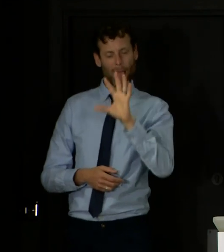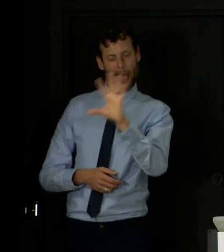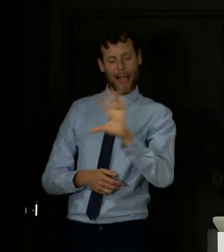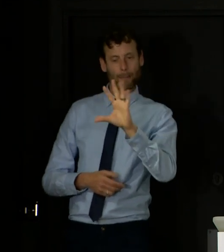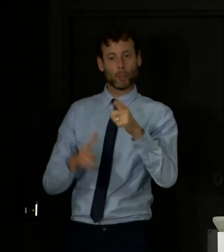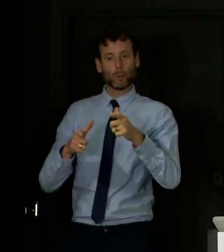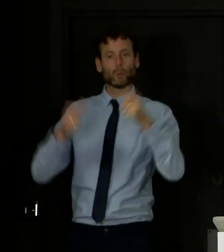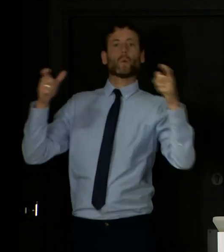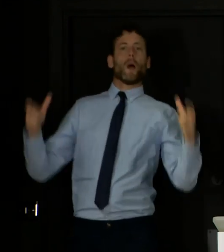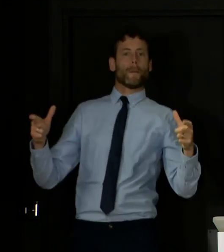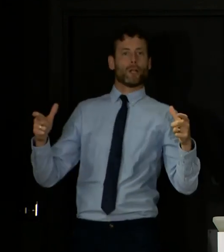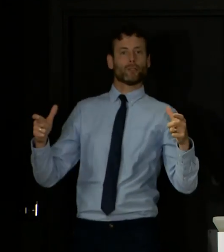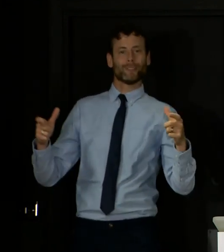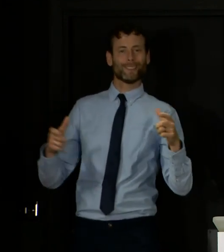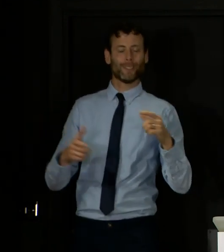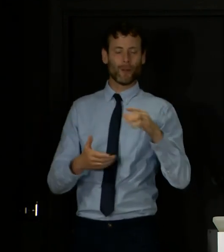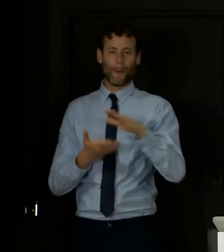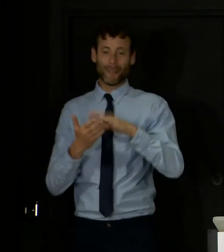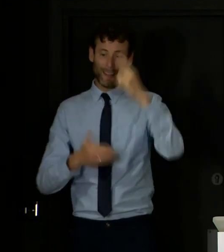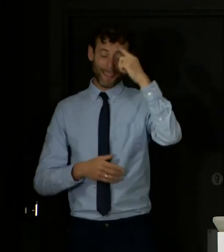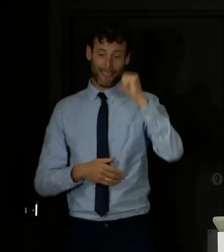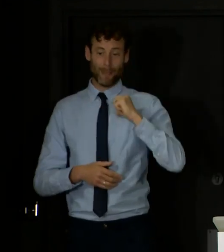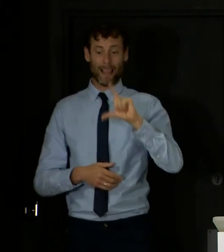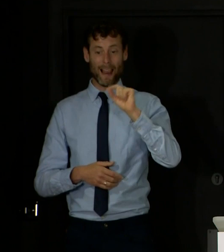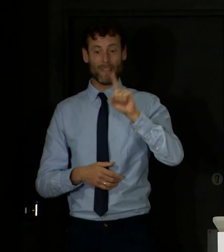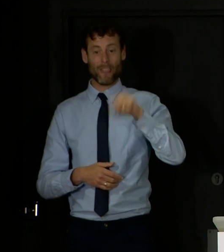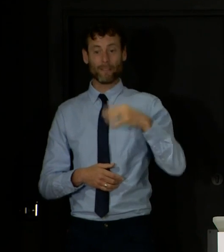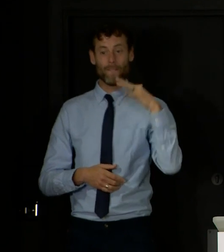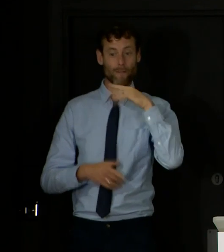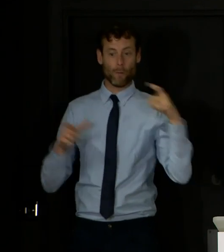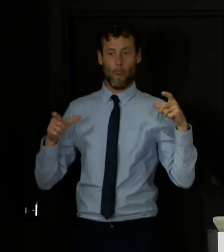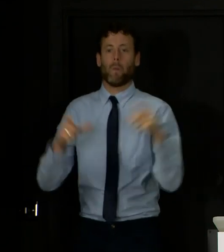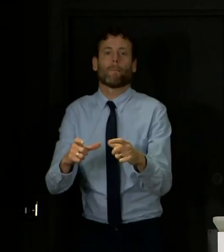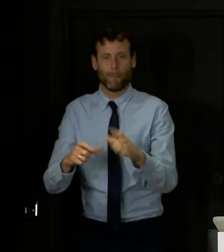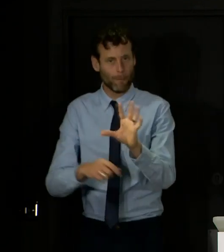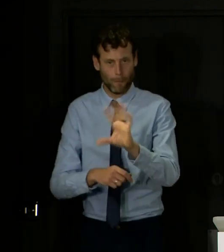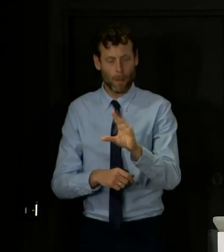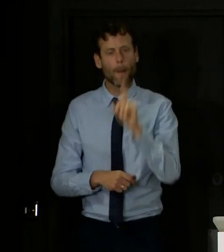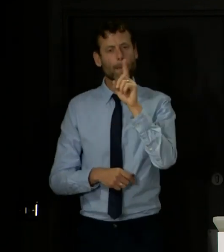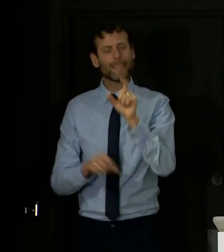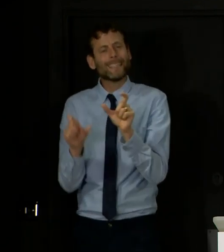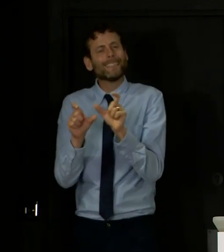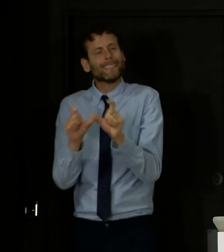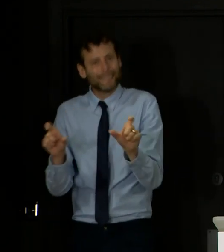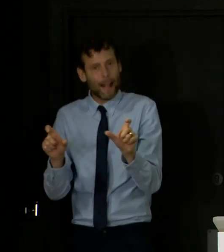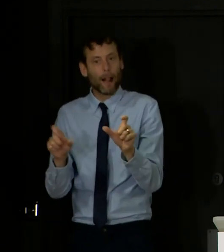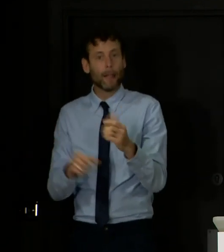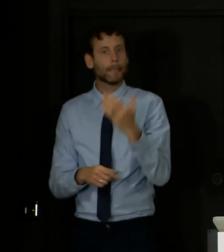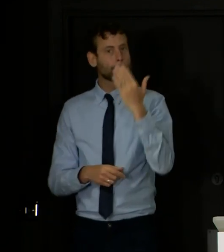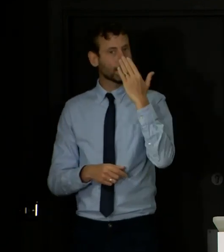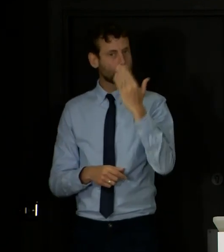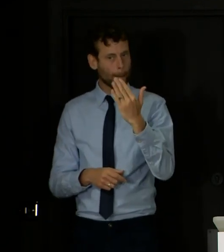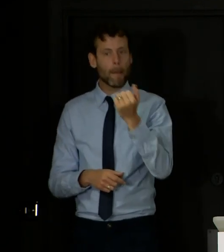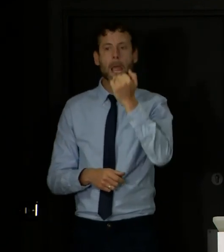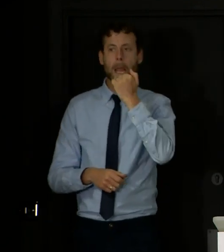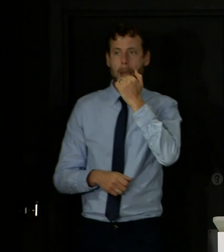the number has halved in a single week. However notwithstanding that these latest estimates reflect the encouraging data